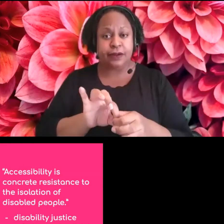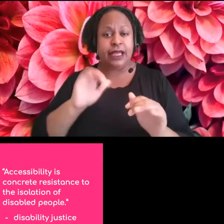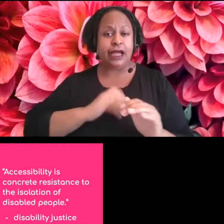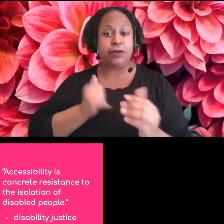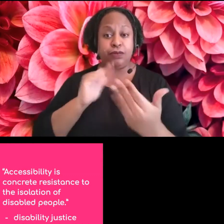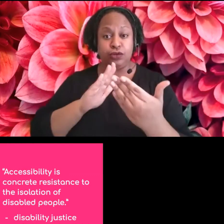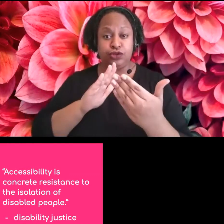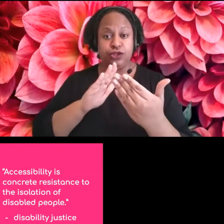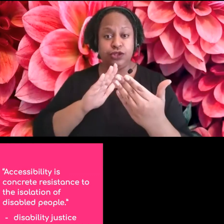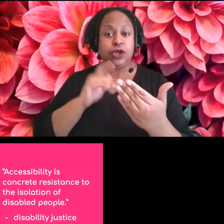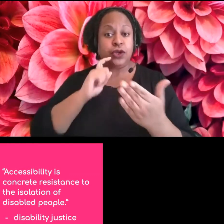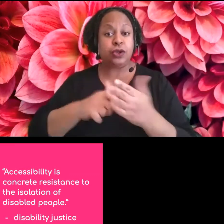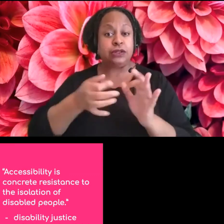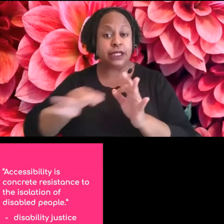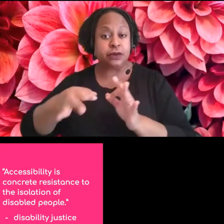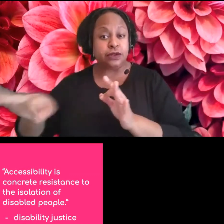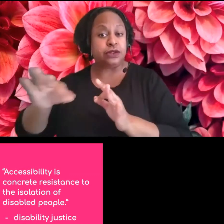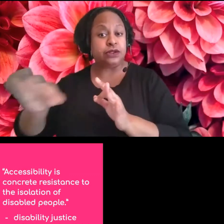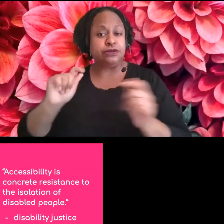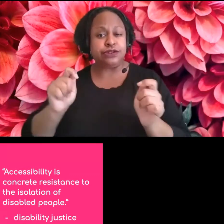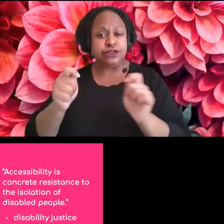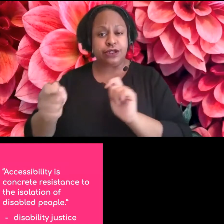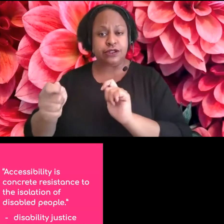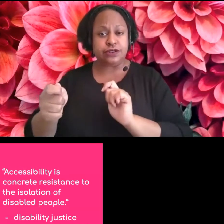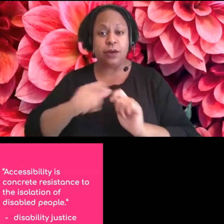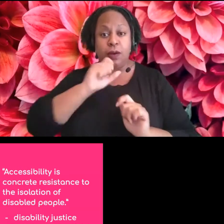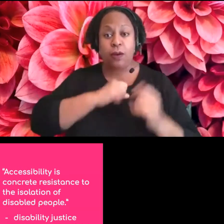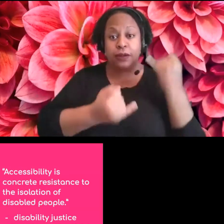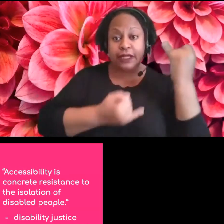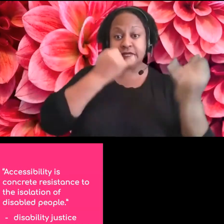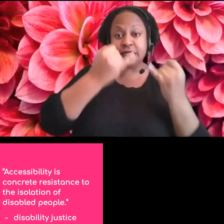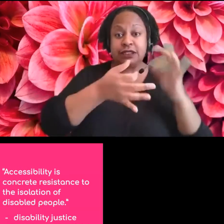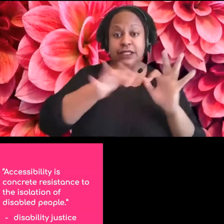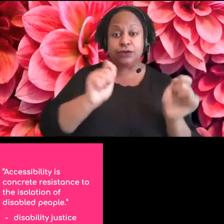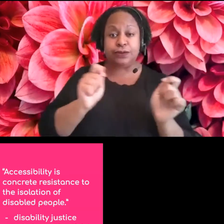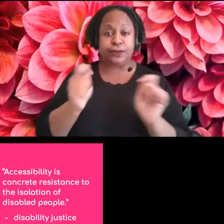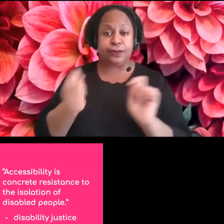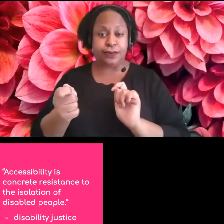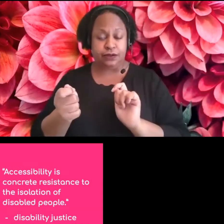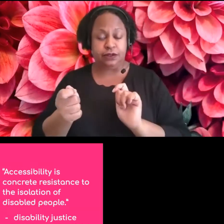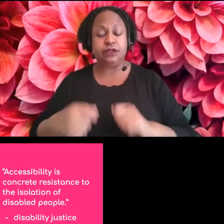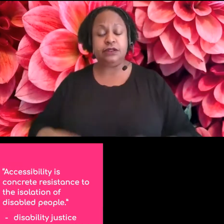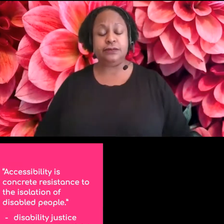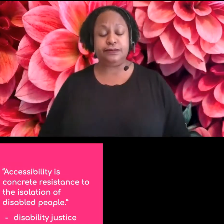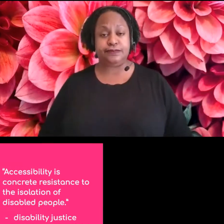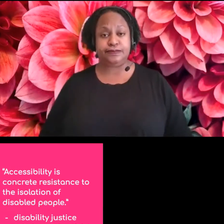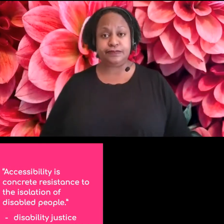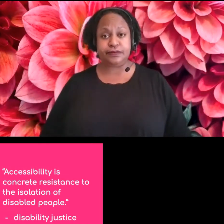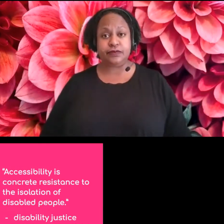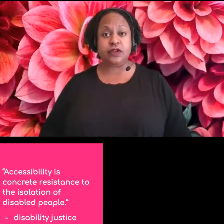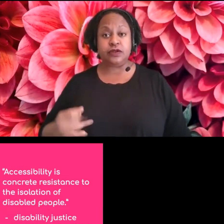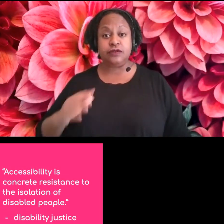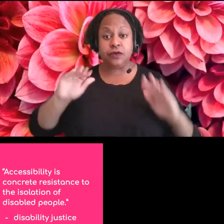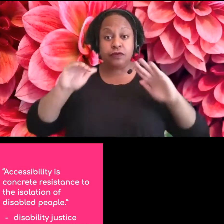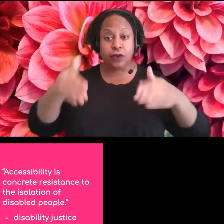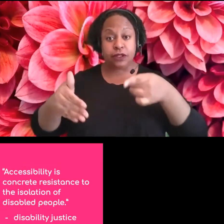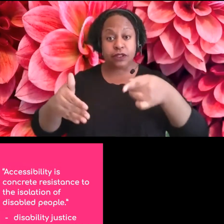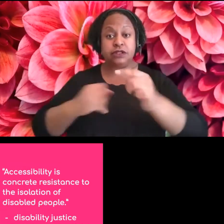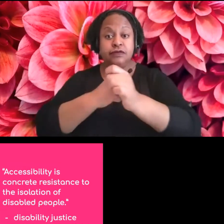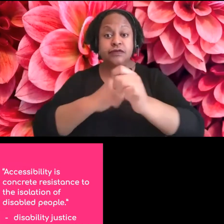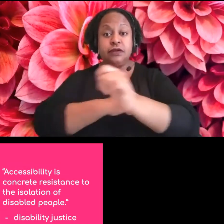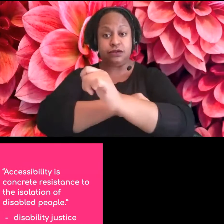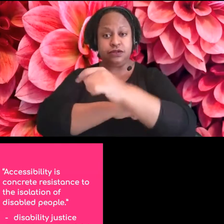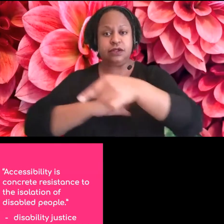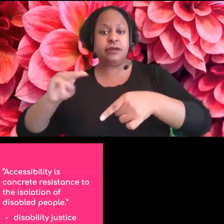know, how language evolves from these age-old ideas. So I think that if we focus on this foundation that Mia Mingus is talking about,